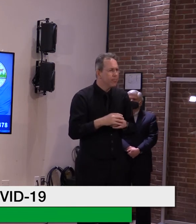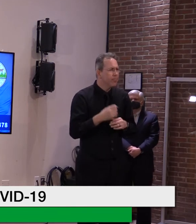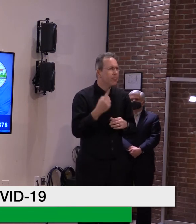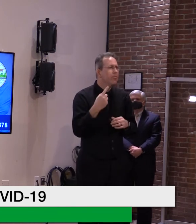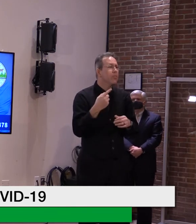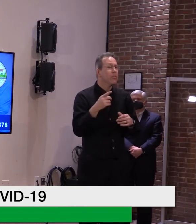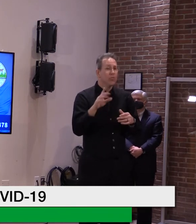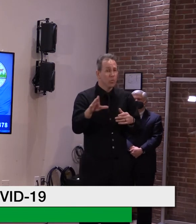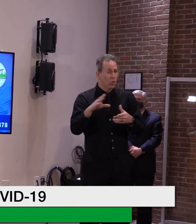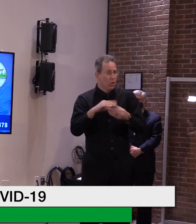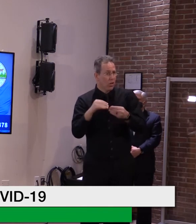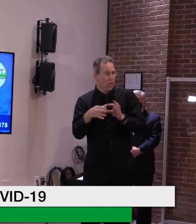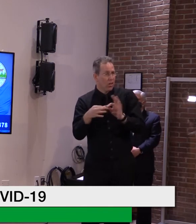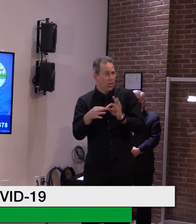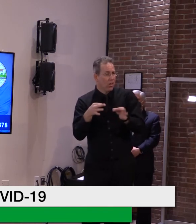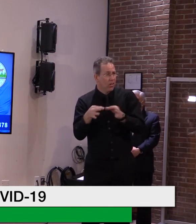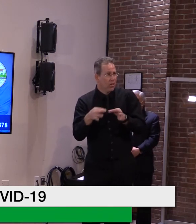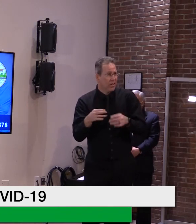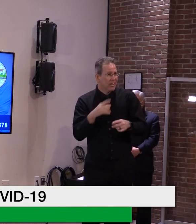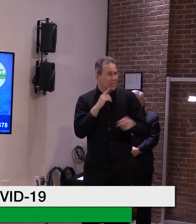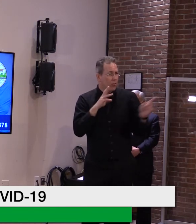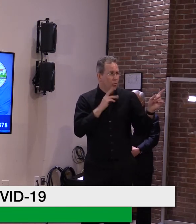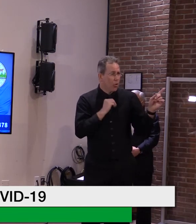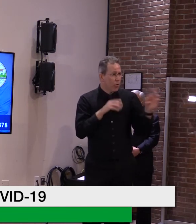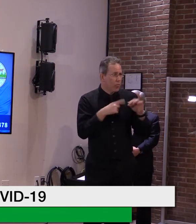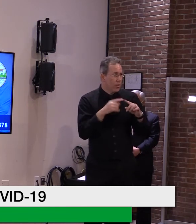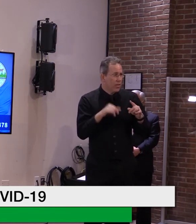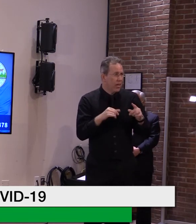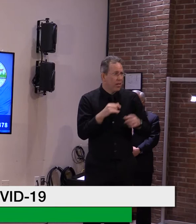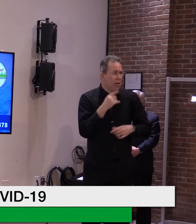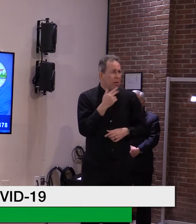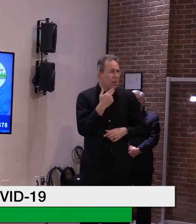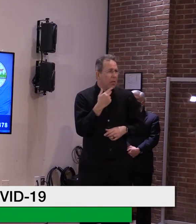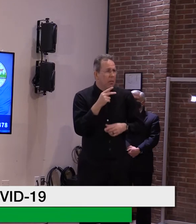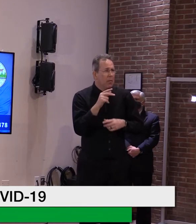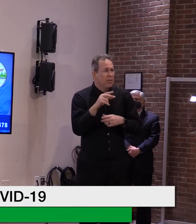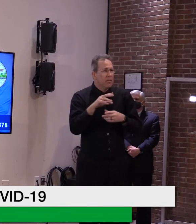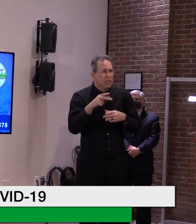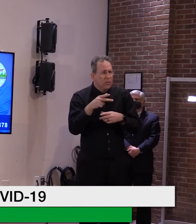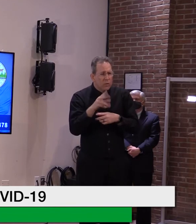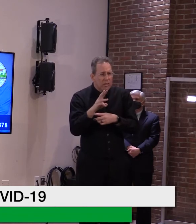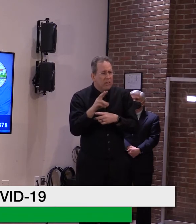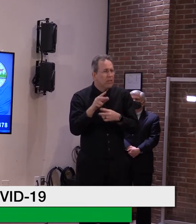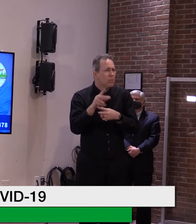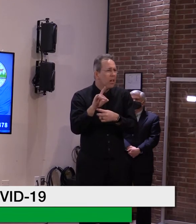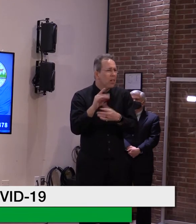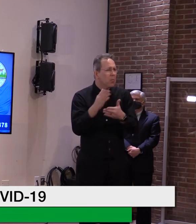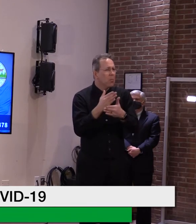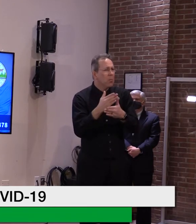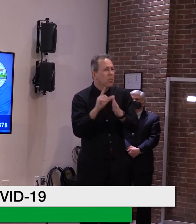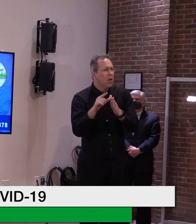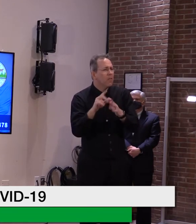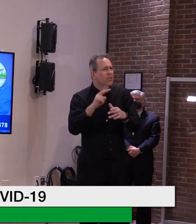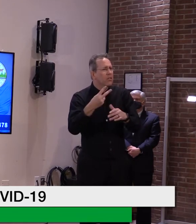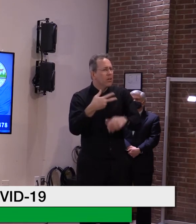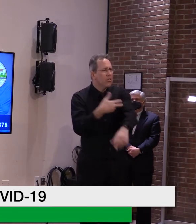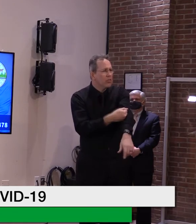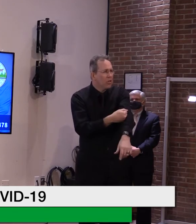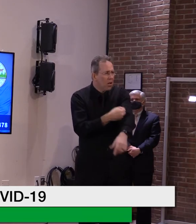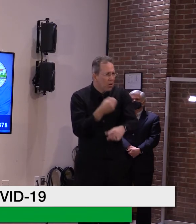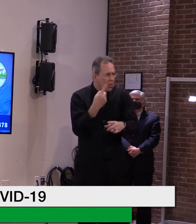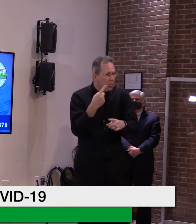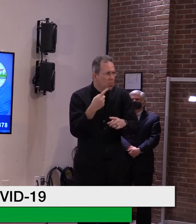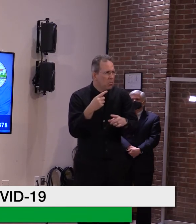only a few days ahead of the 28 days, could also be a few days after the 28 days. That would really not,